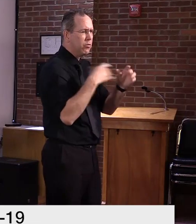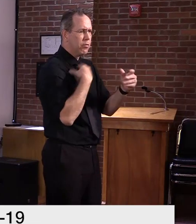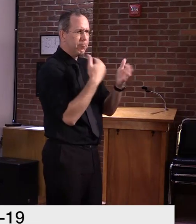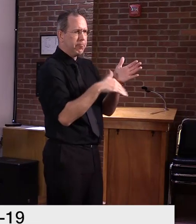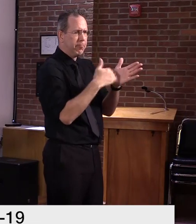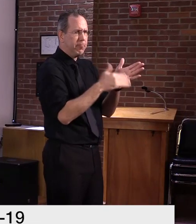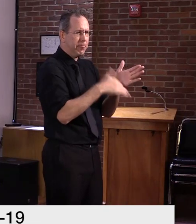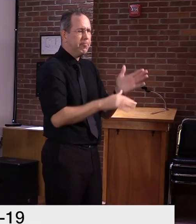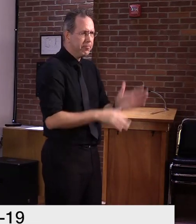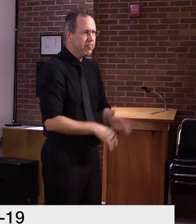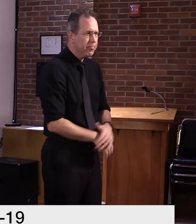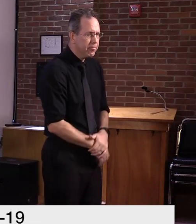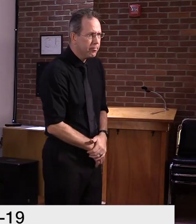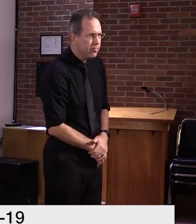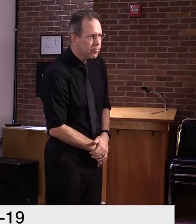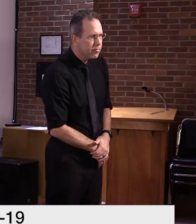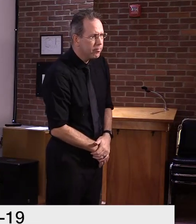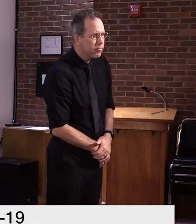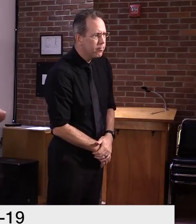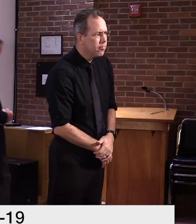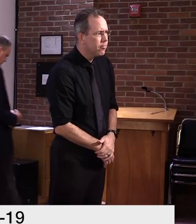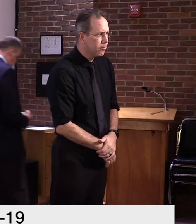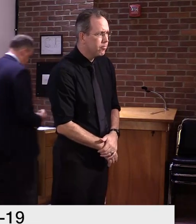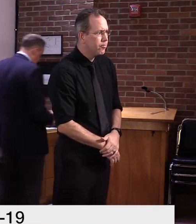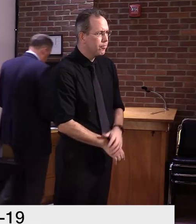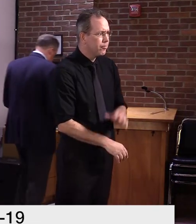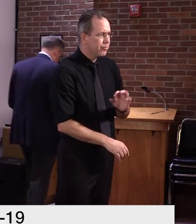Avery, W, uh, sorry, Derek, seven days.